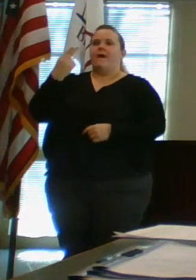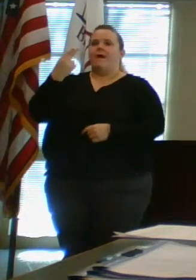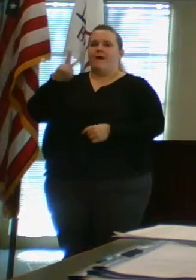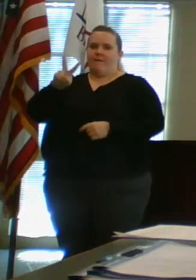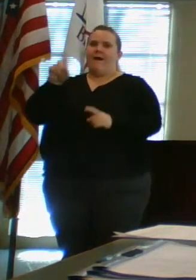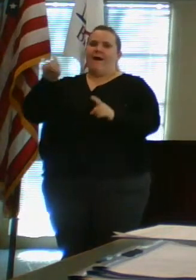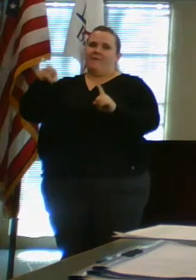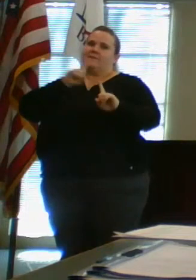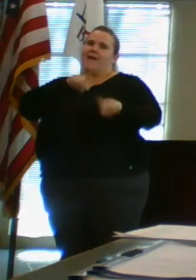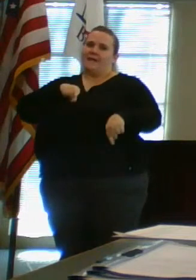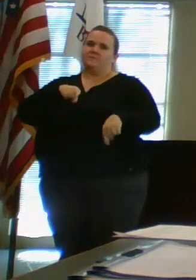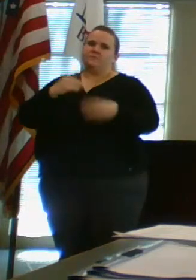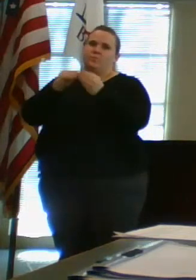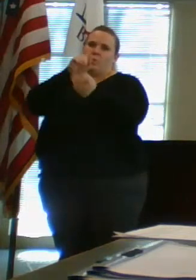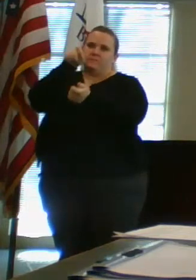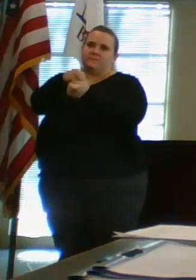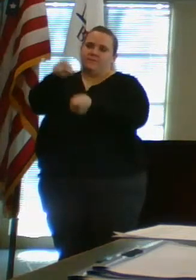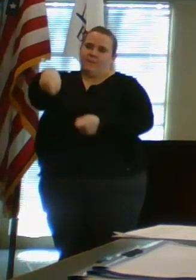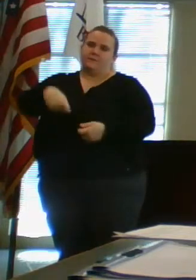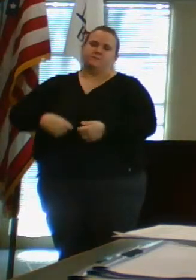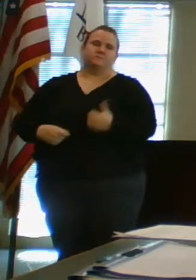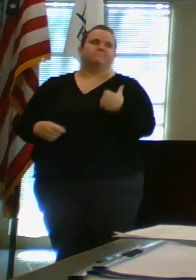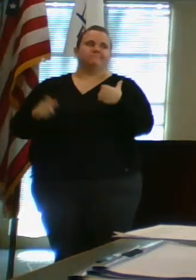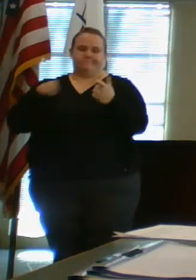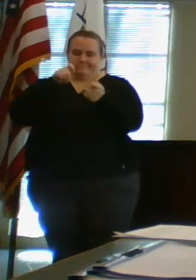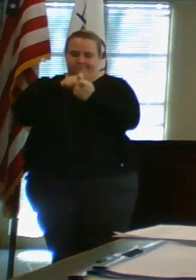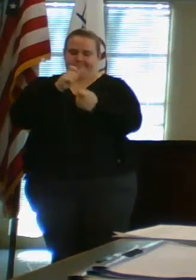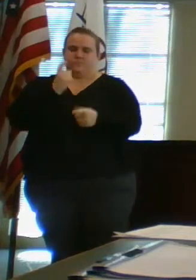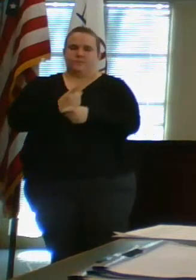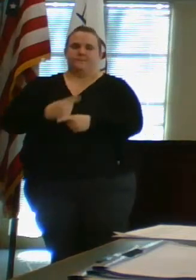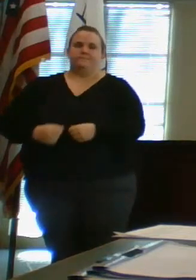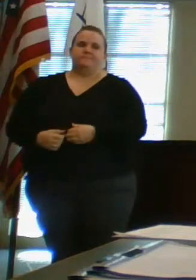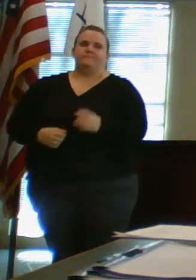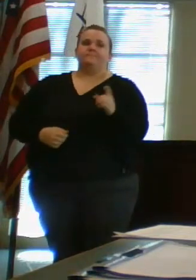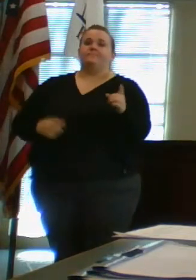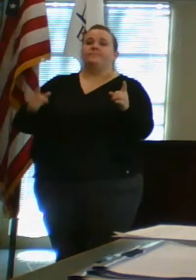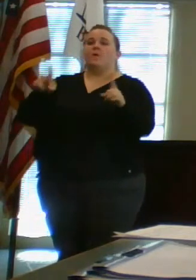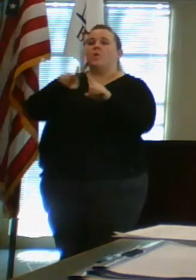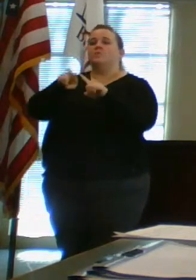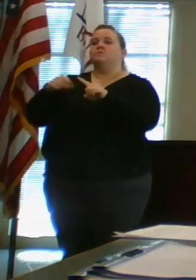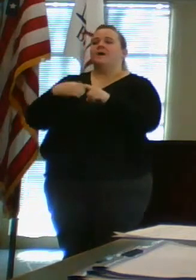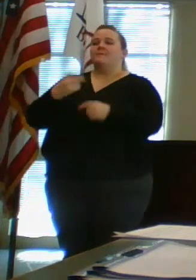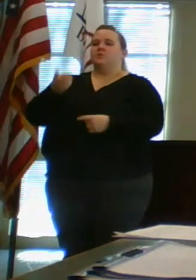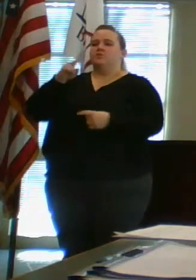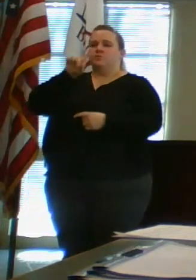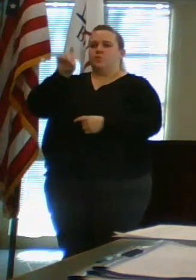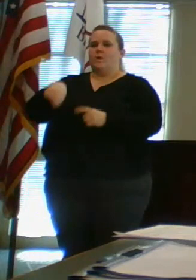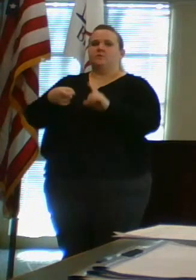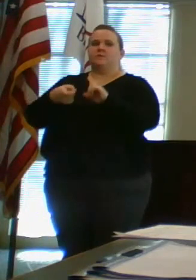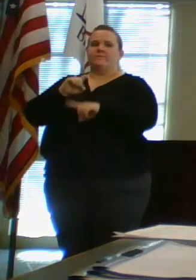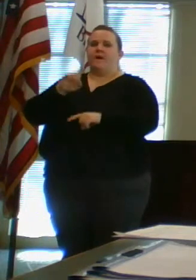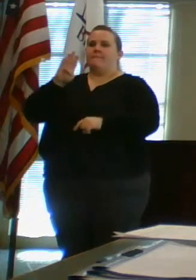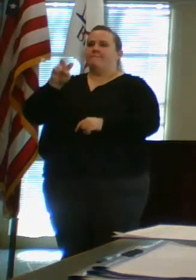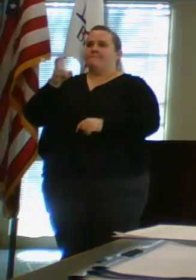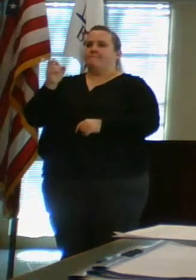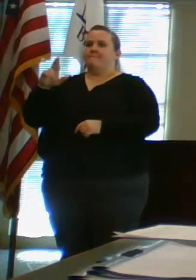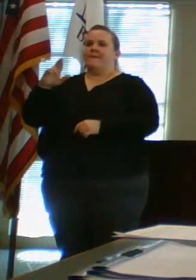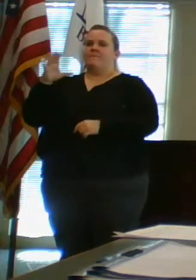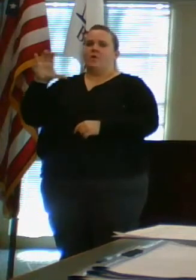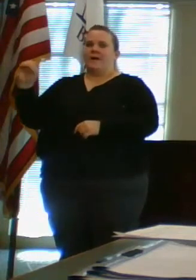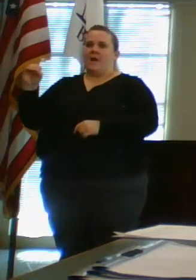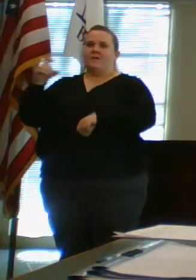would have to answer more specifically. Exactly. And then there were two questions submitted by the Beaver County Times.